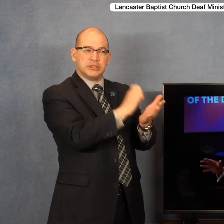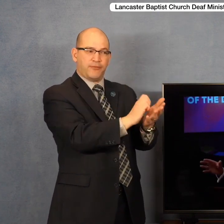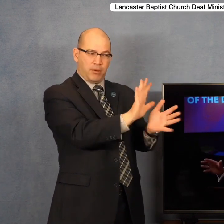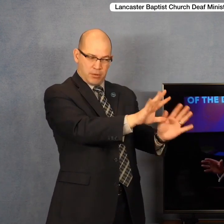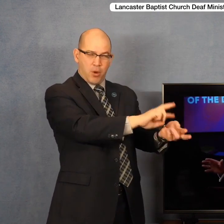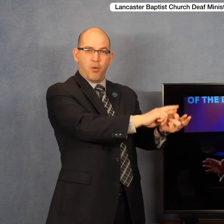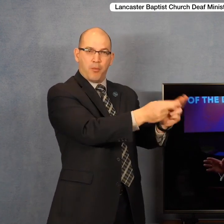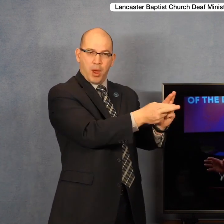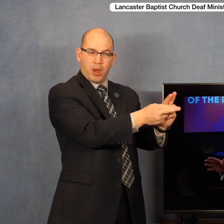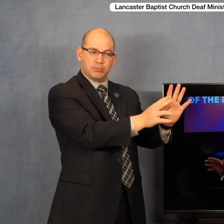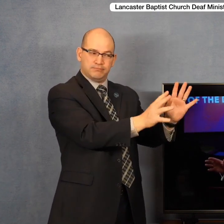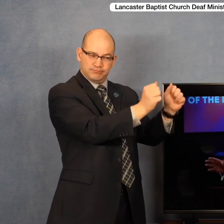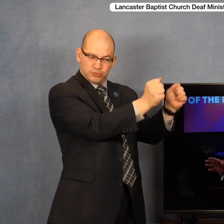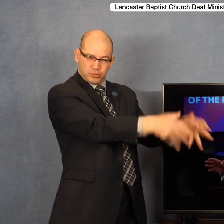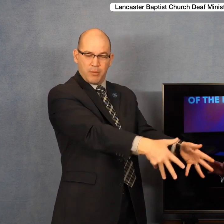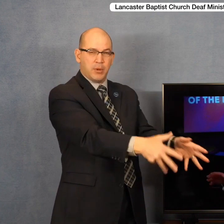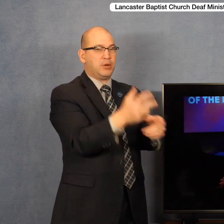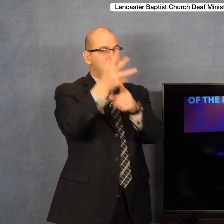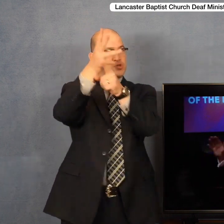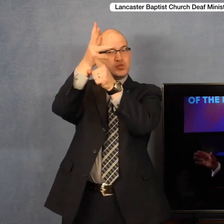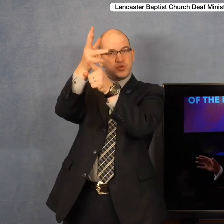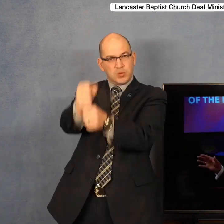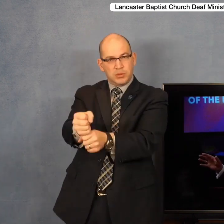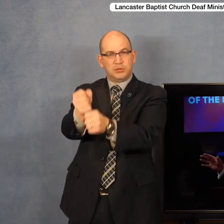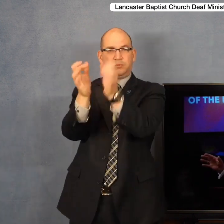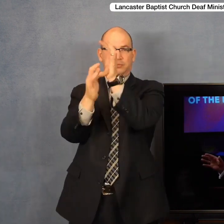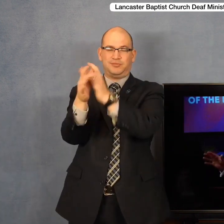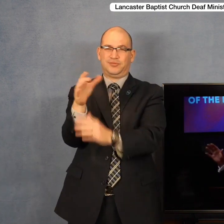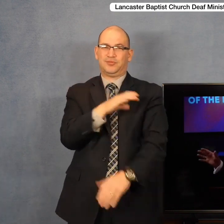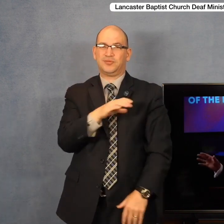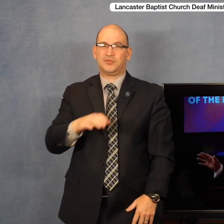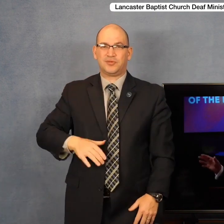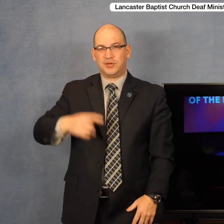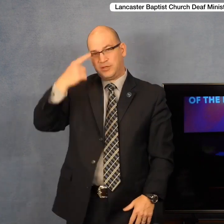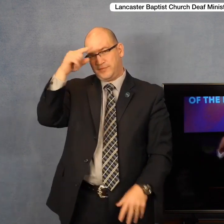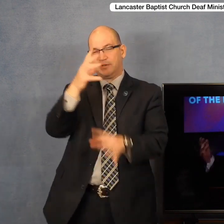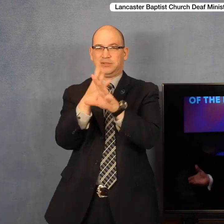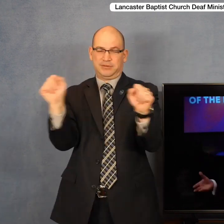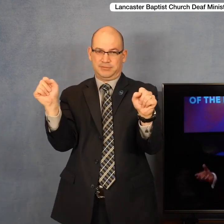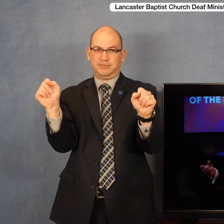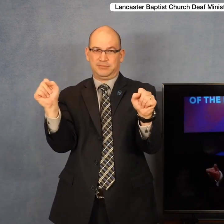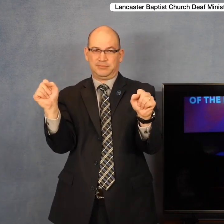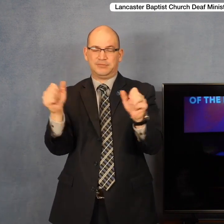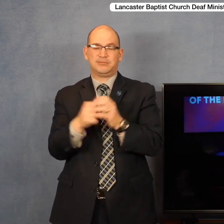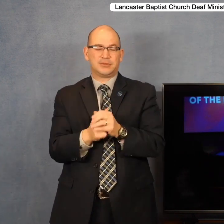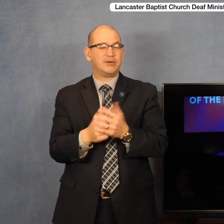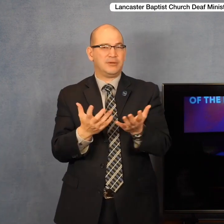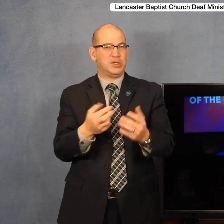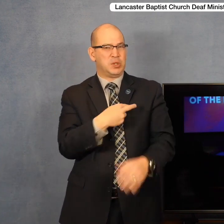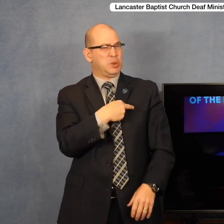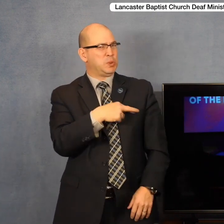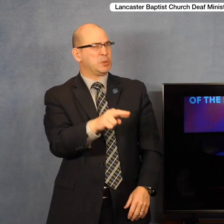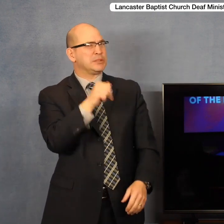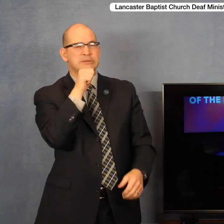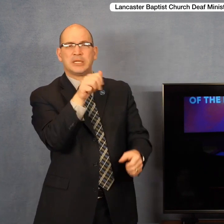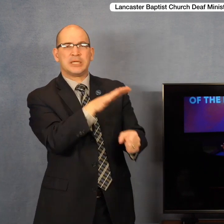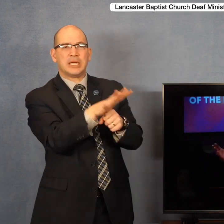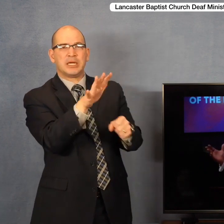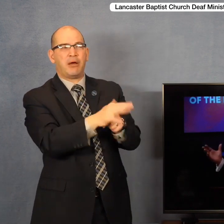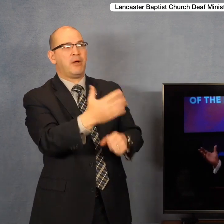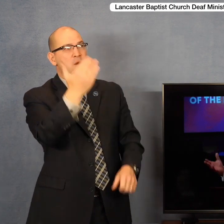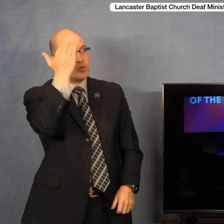faith in Jesus Christ as Savior. Always understand this when people tell you that they're religious, that they are spiritual.